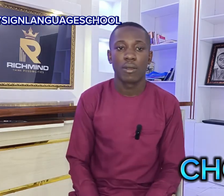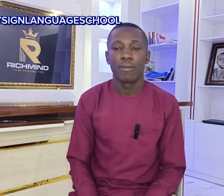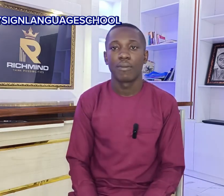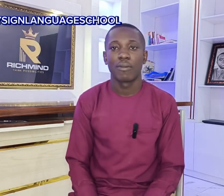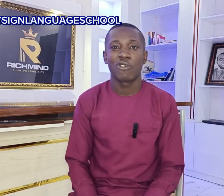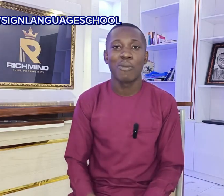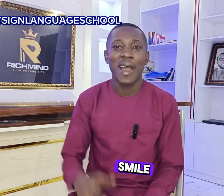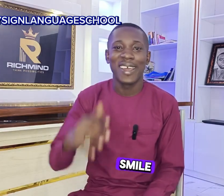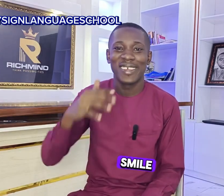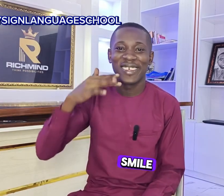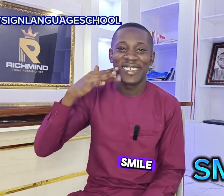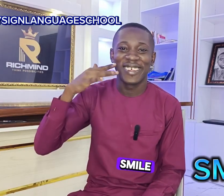smile